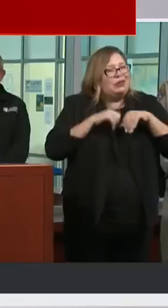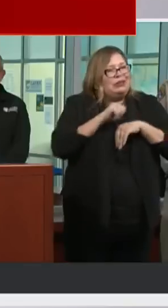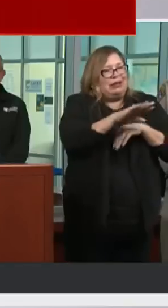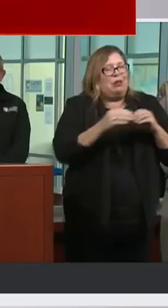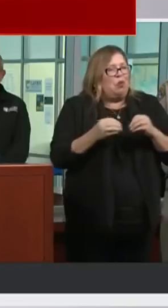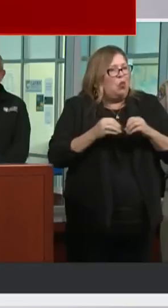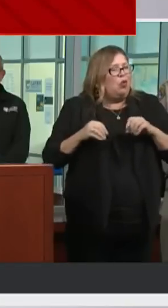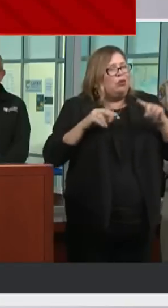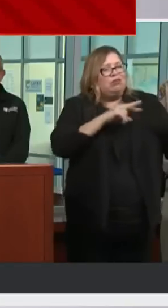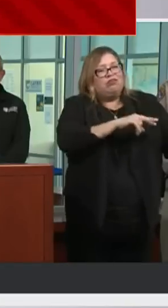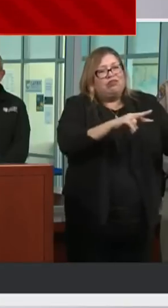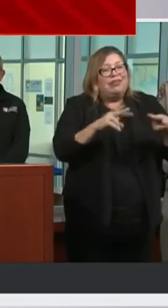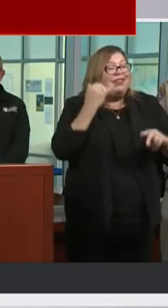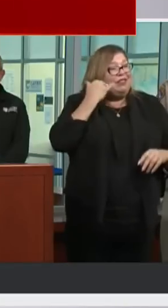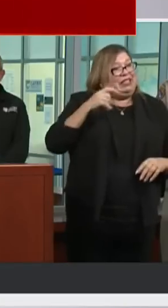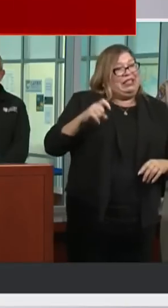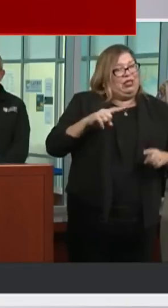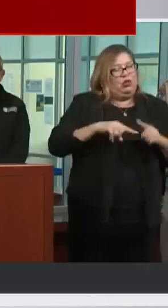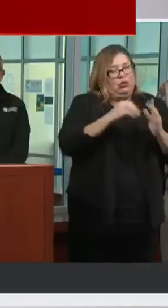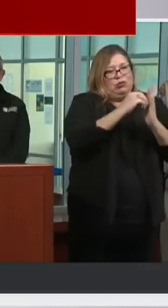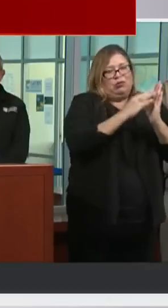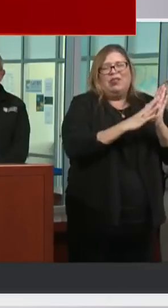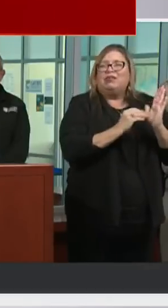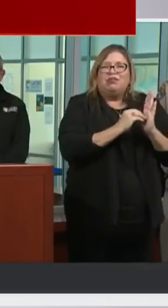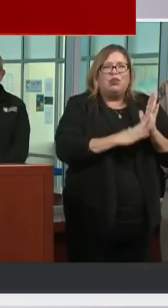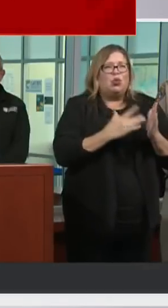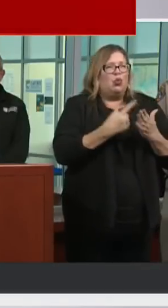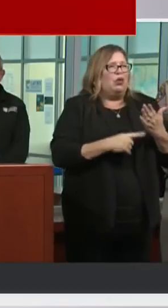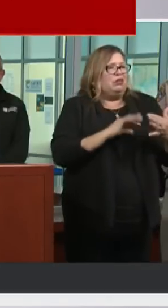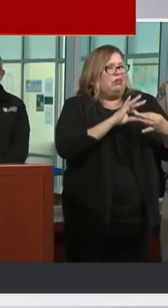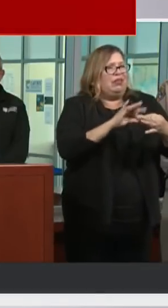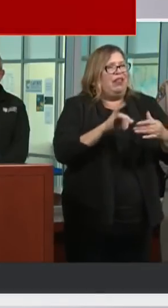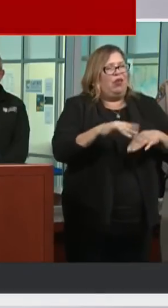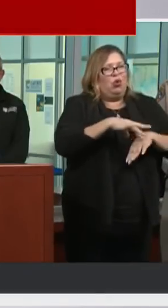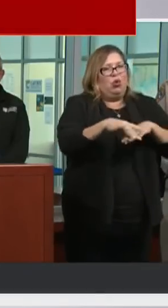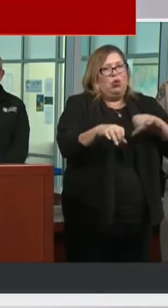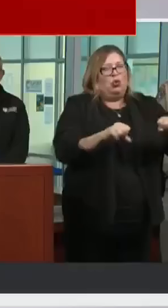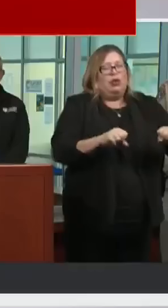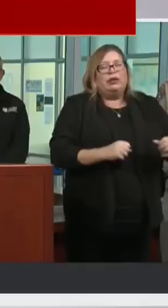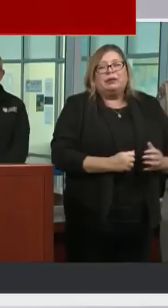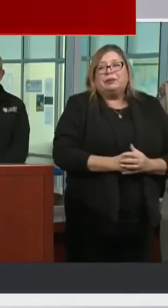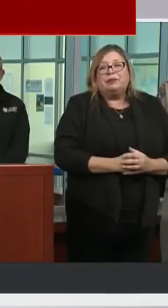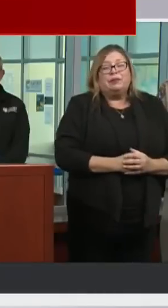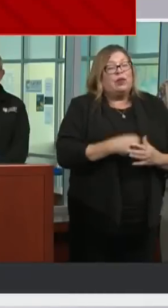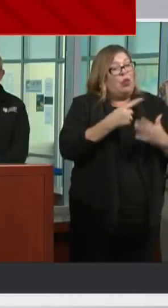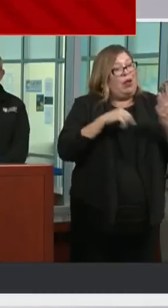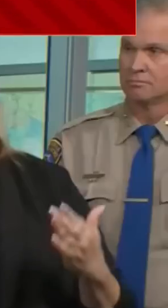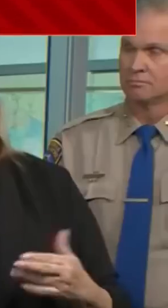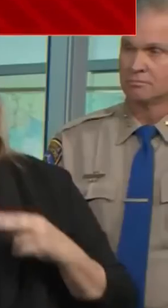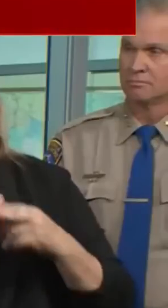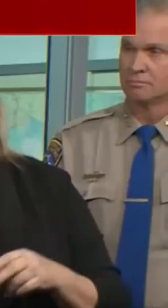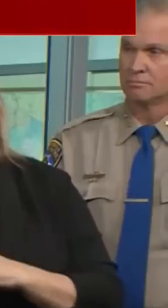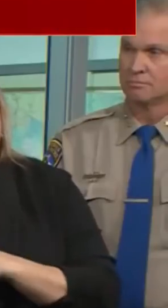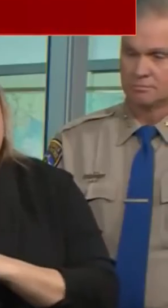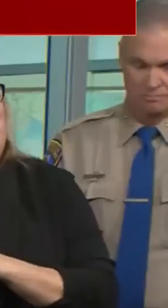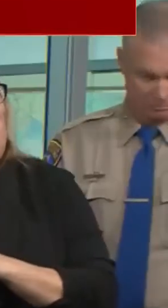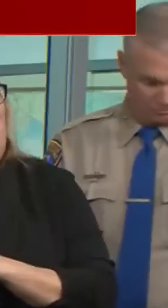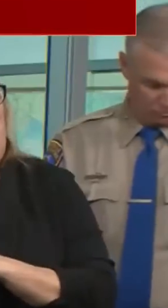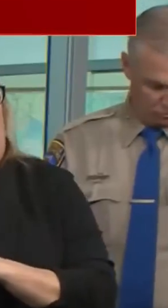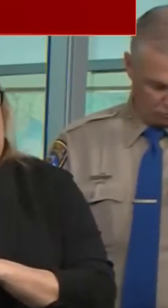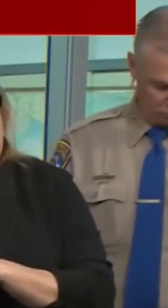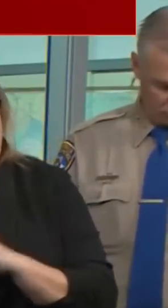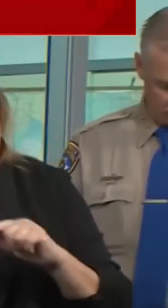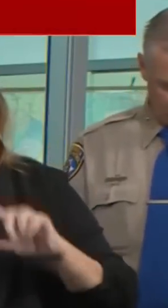Part of what the Clearinghouse does is help sort out